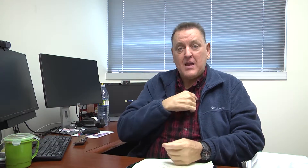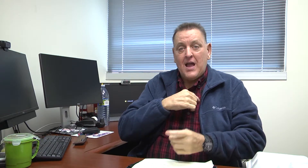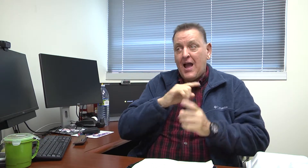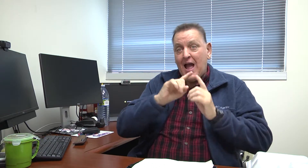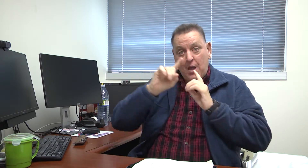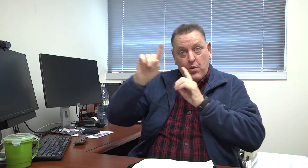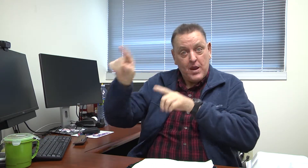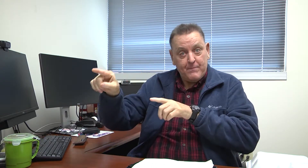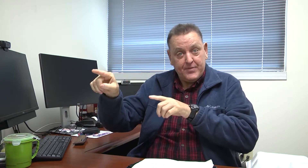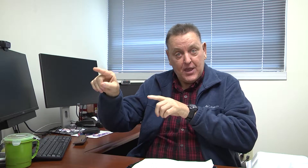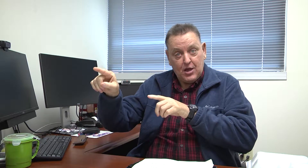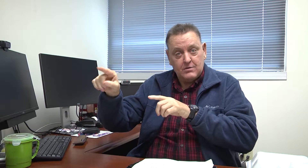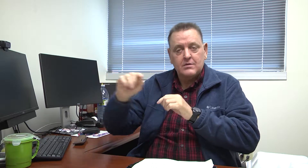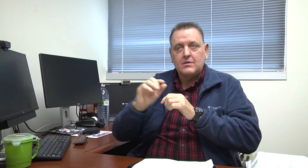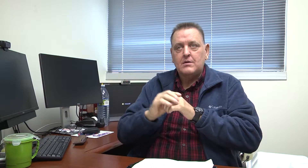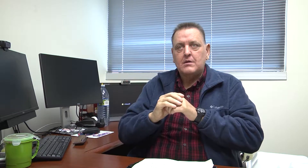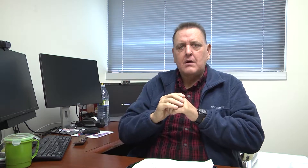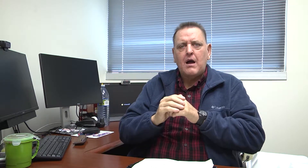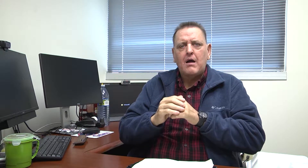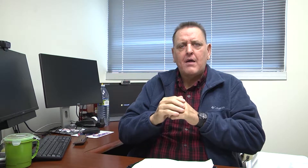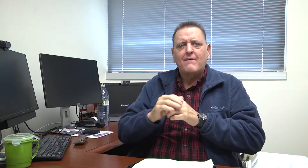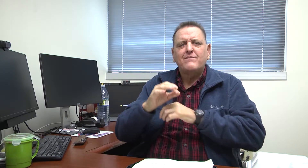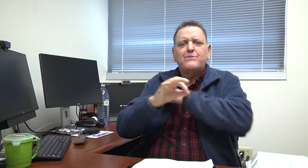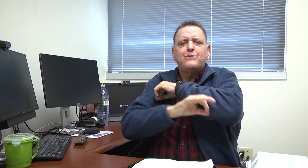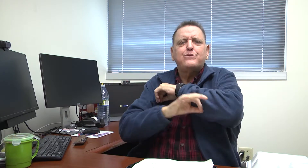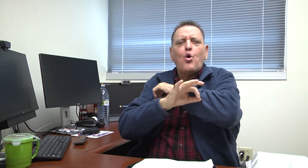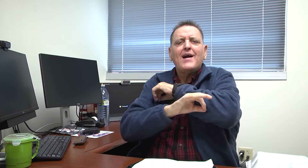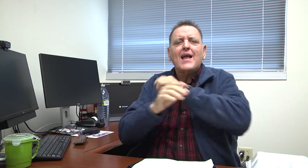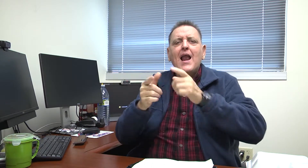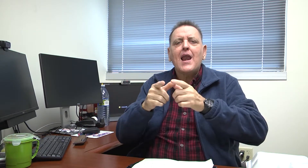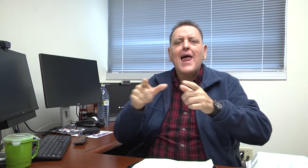I went to the foreign language department.